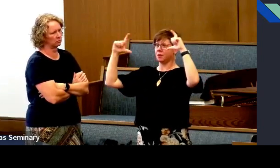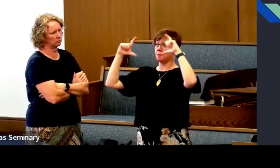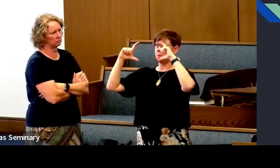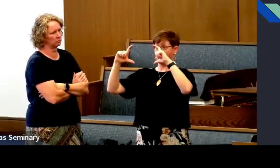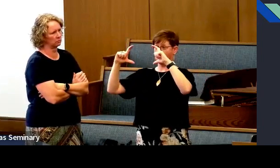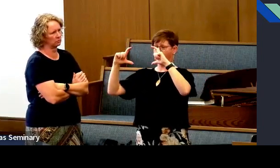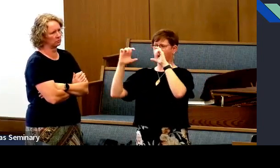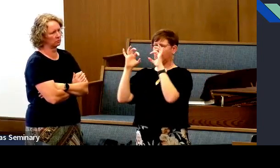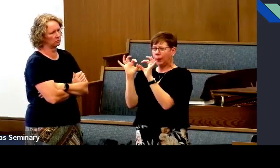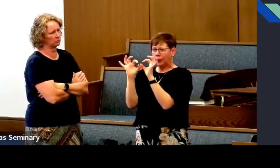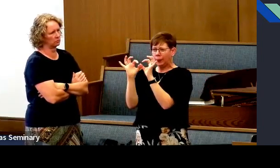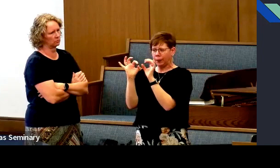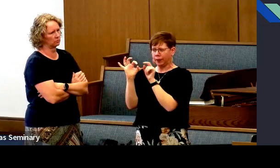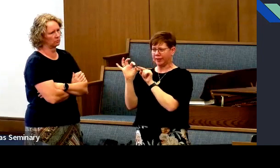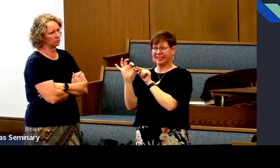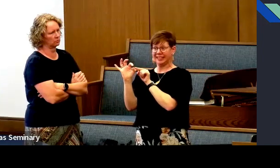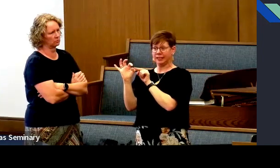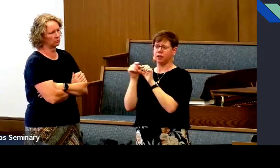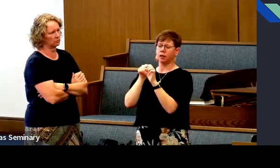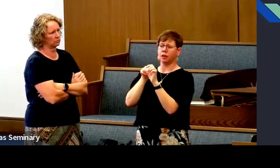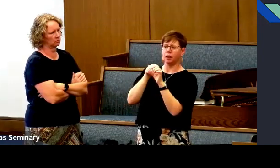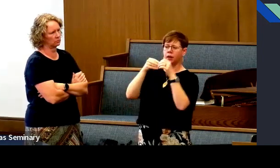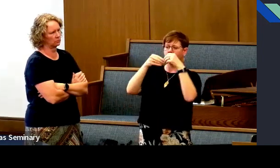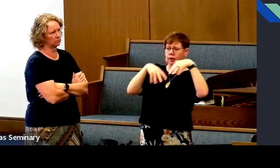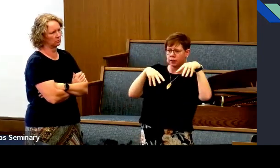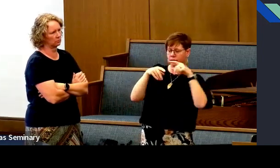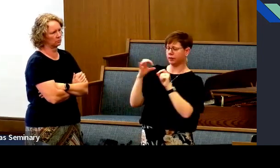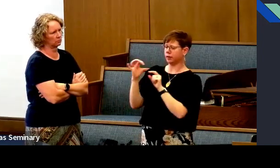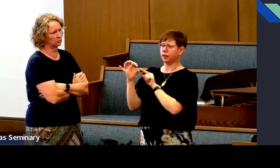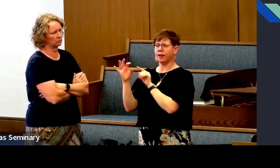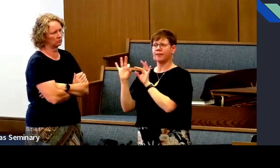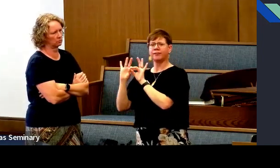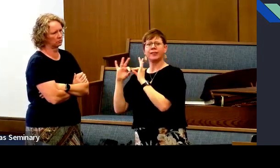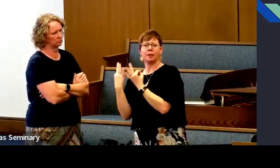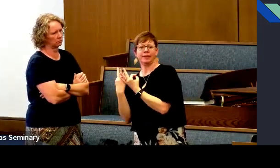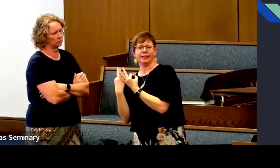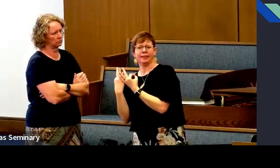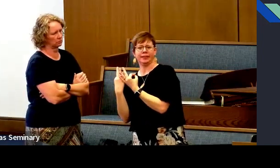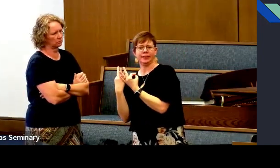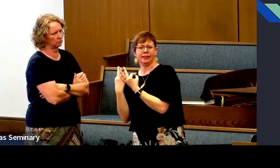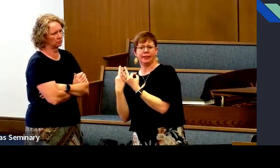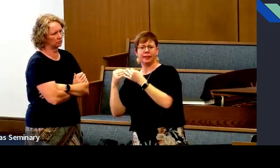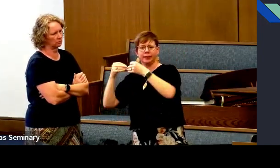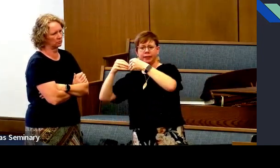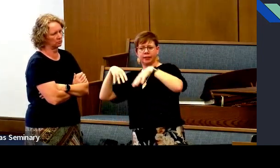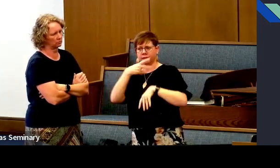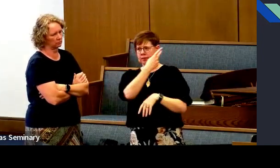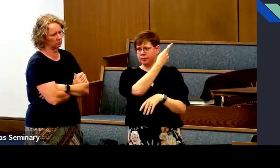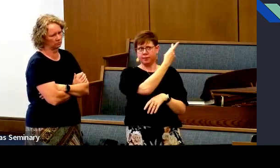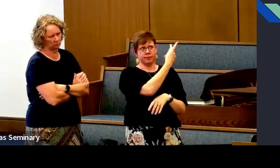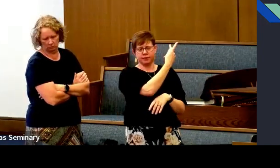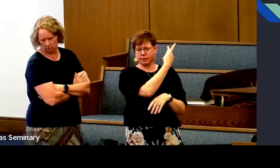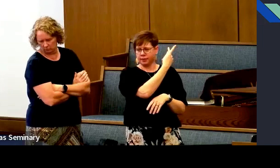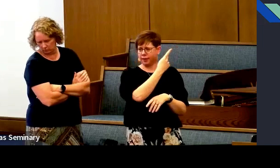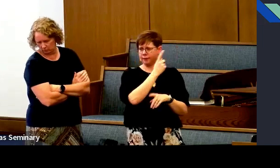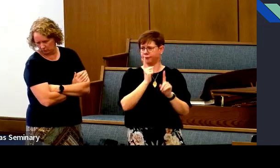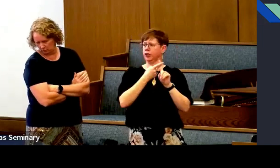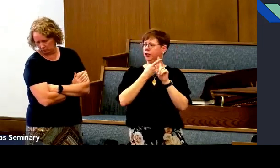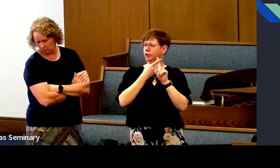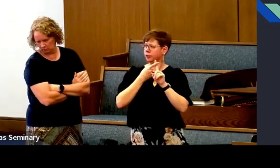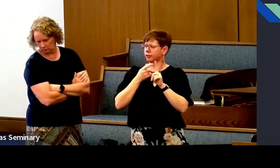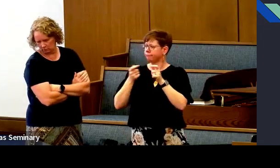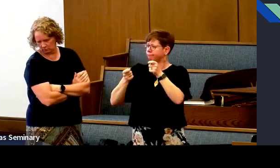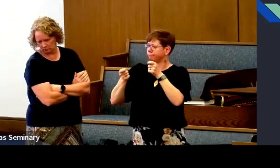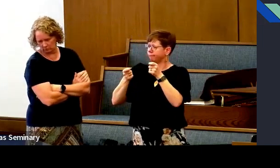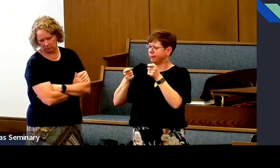Remember that large circle? And then the smaller circles inside of it. One circle was the hierarchy of the church, and